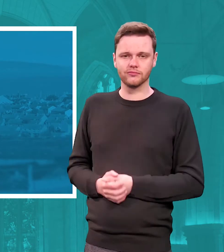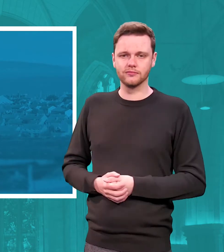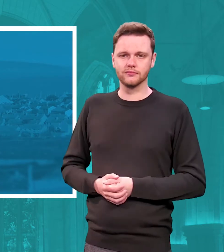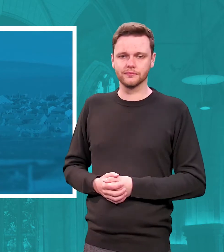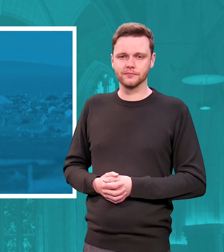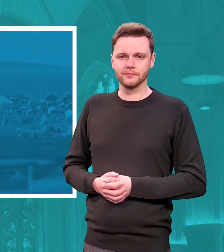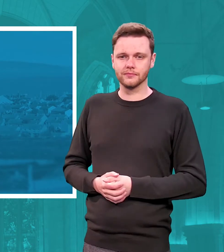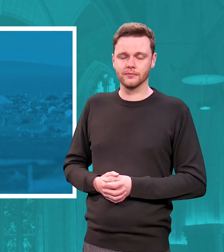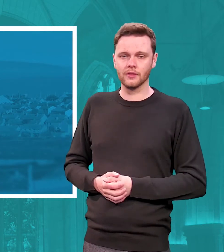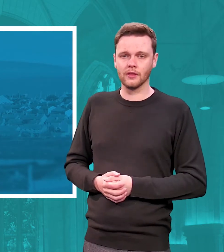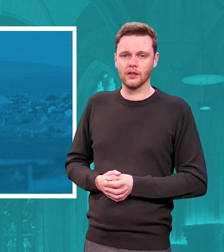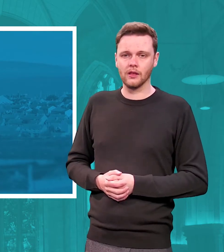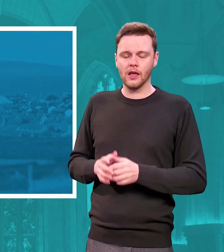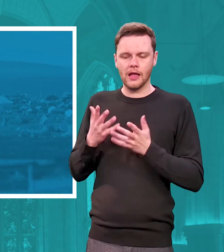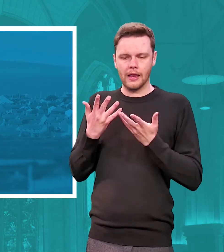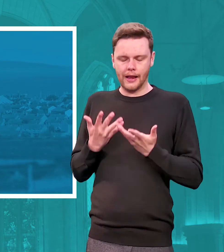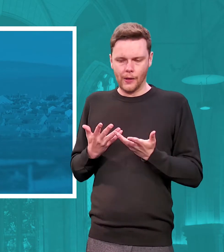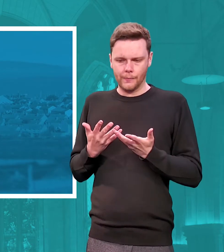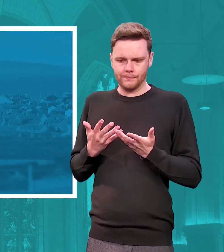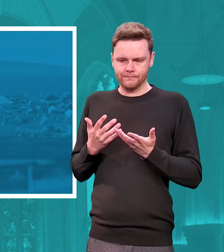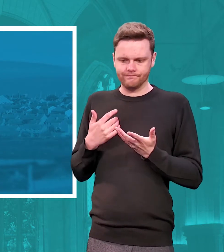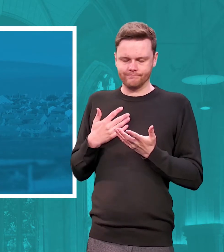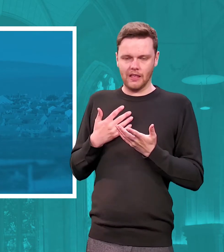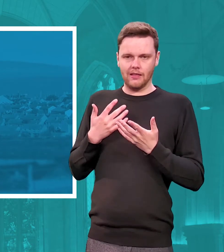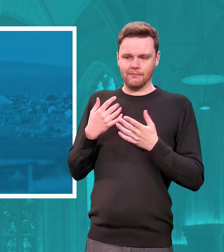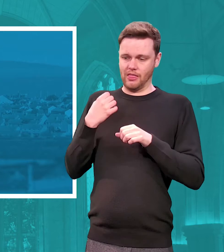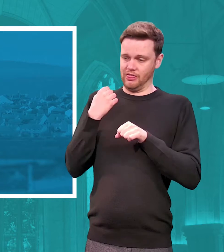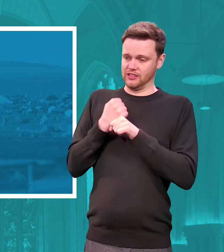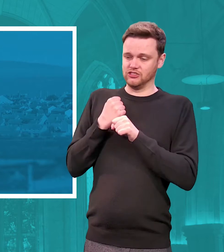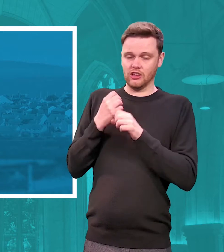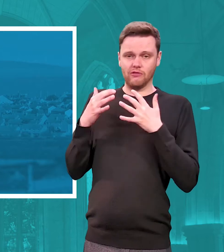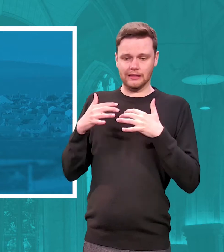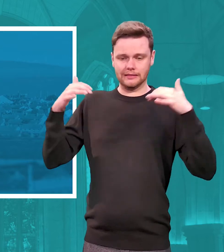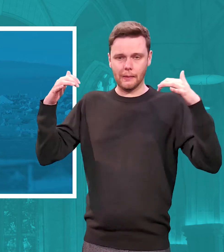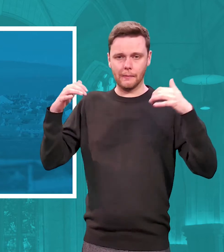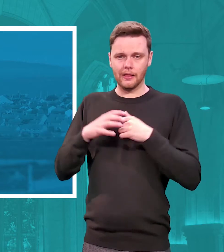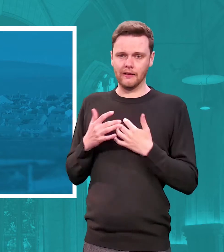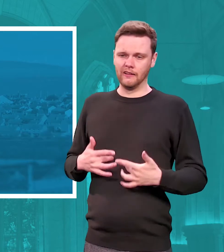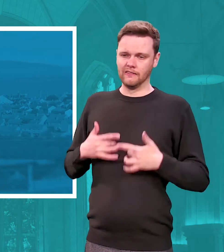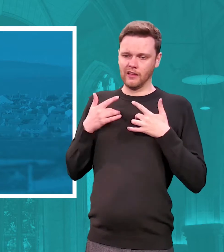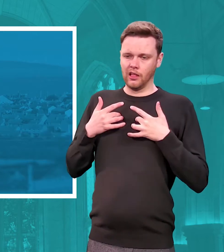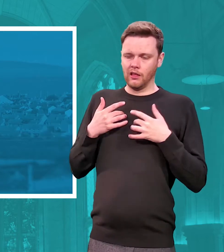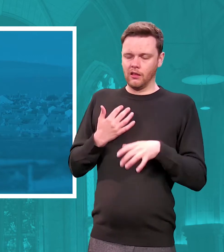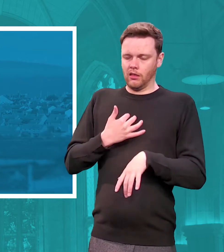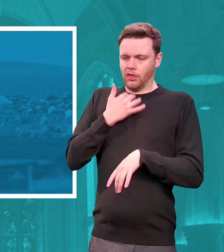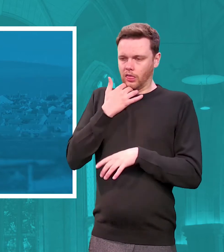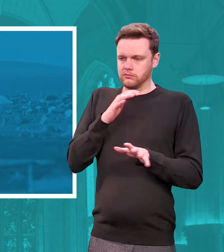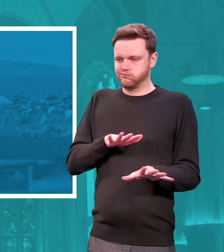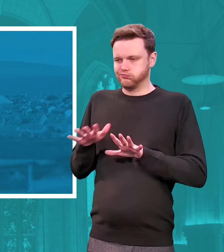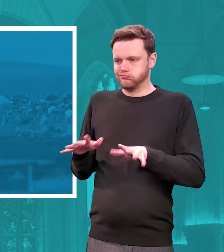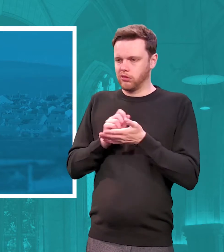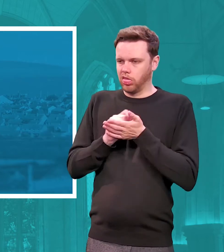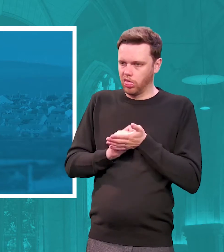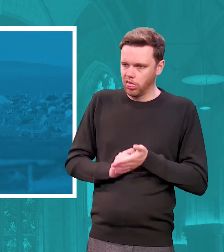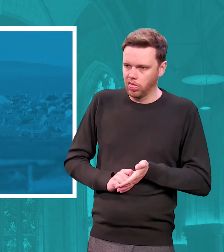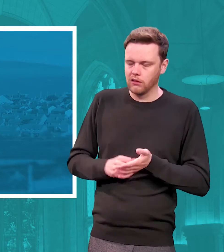now an act of the general assembly may seem to many like wearisome bureaucracy the